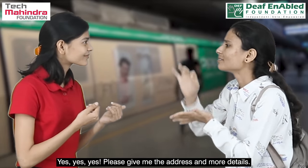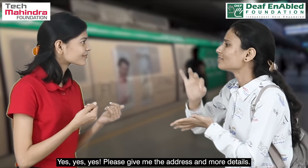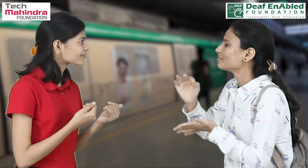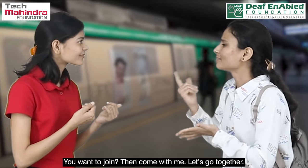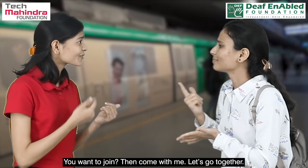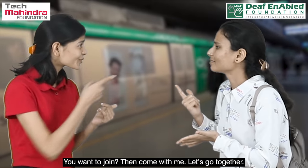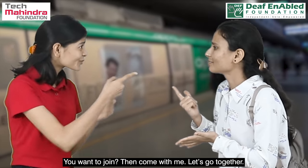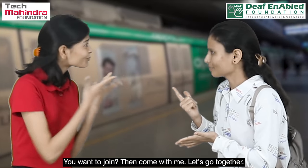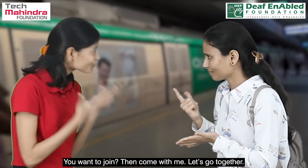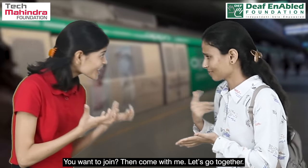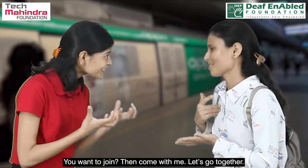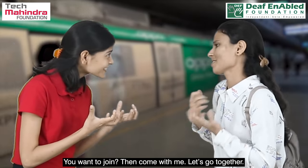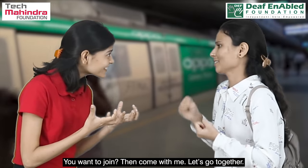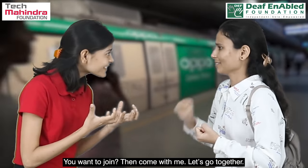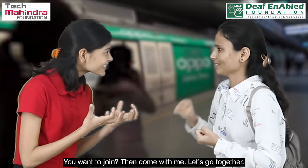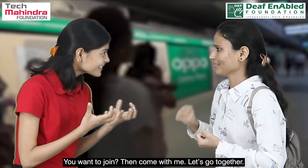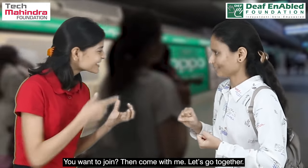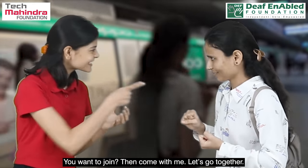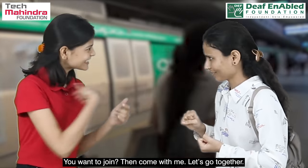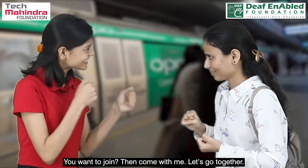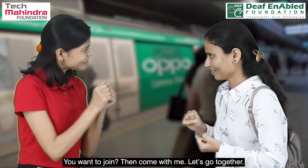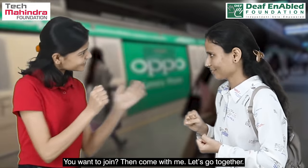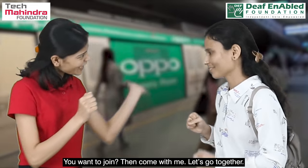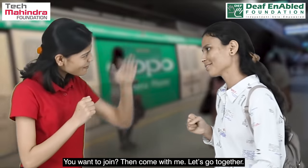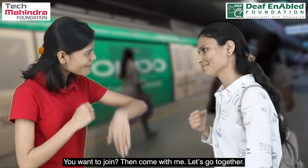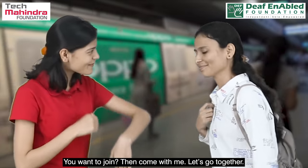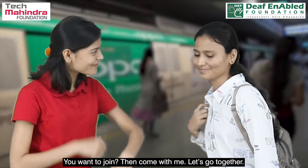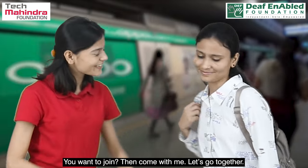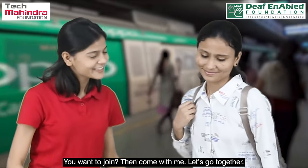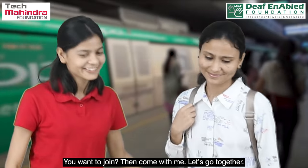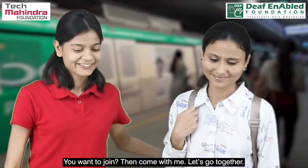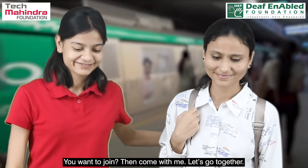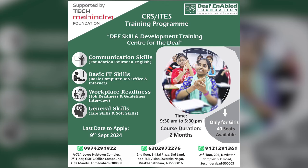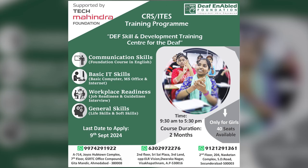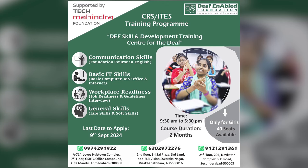Please give me the address and more details of it. You want to join and come with me. Let's go together.